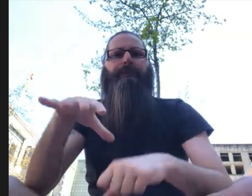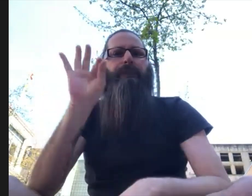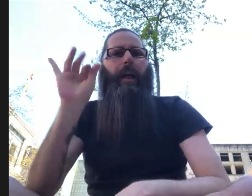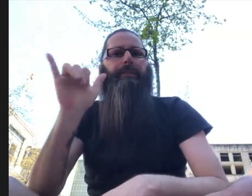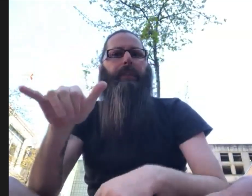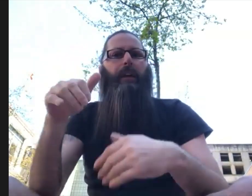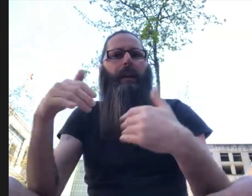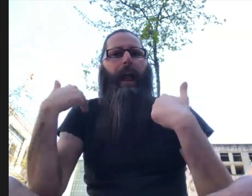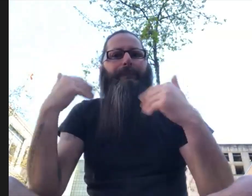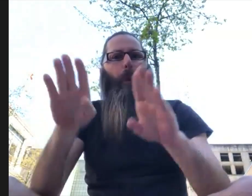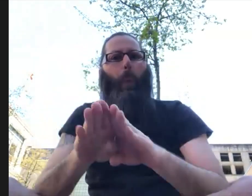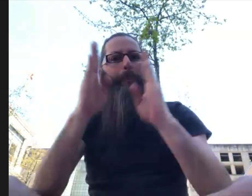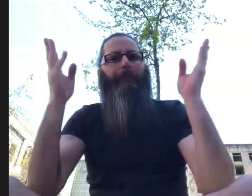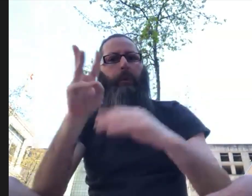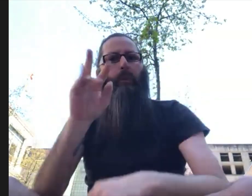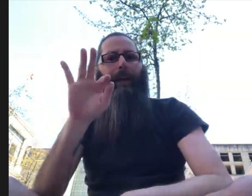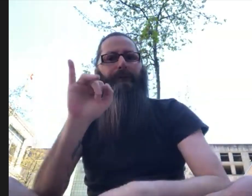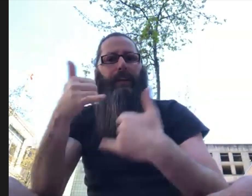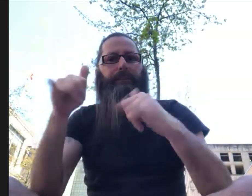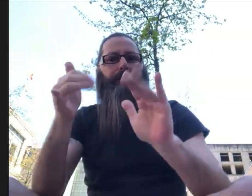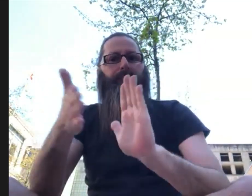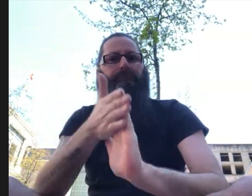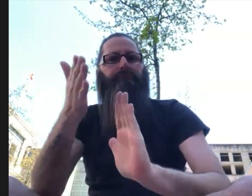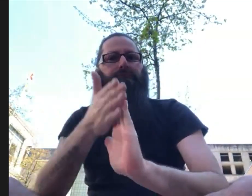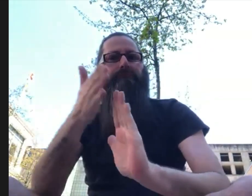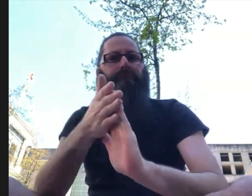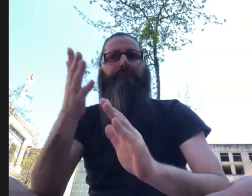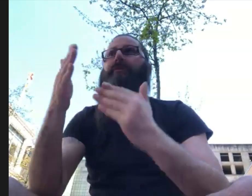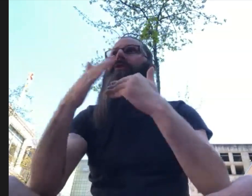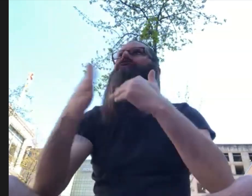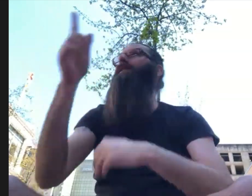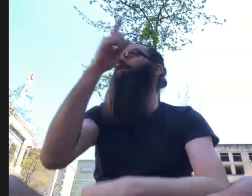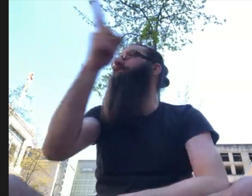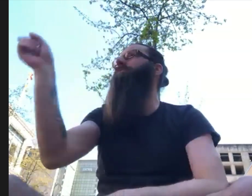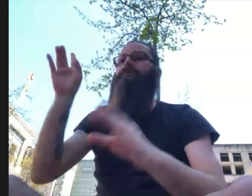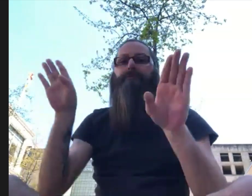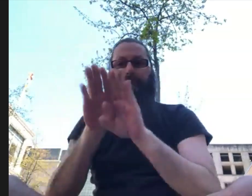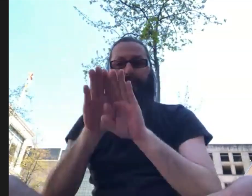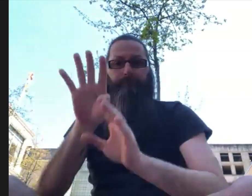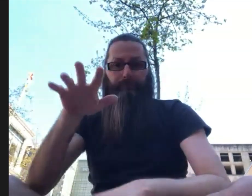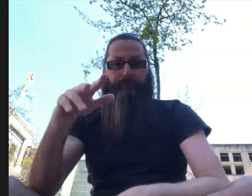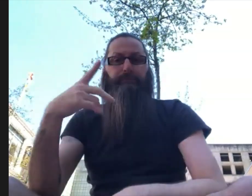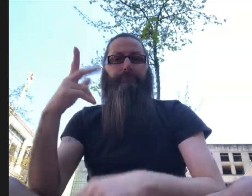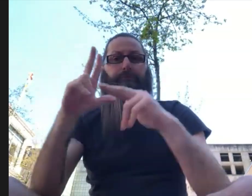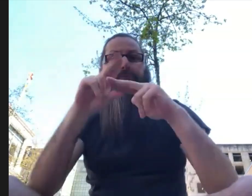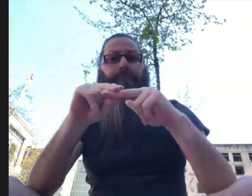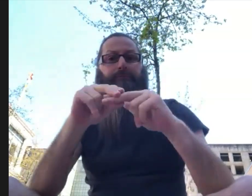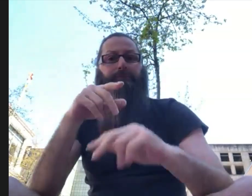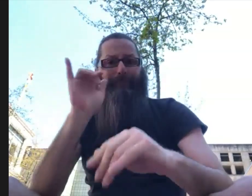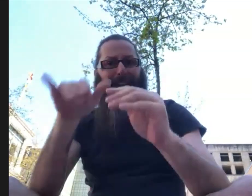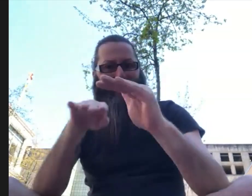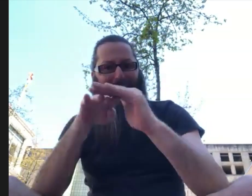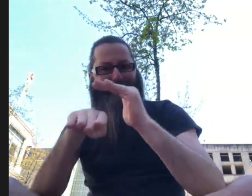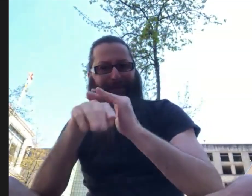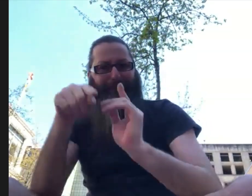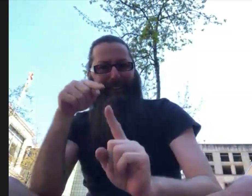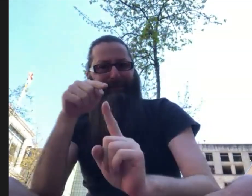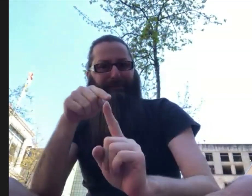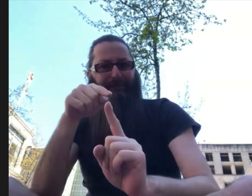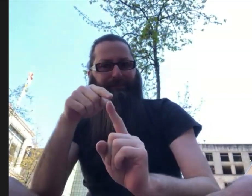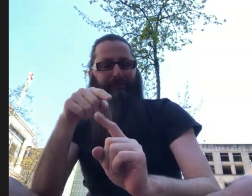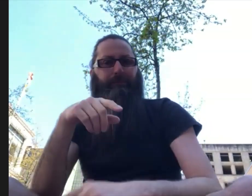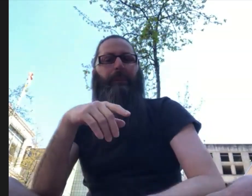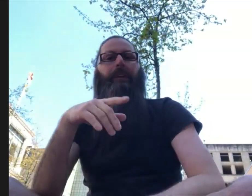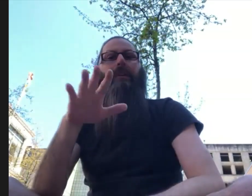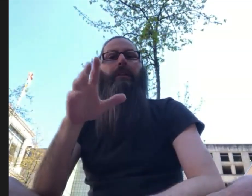The Apple Store is the only place that I could find that had open Wi-Fi that was still running in the area. Because most businesses have been